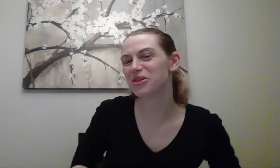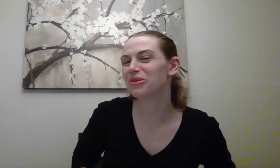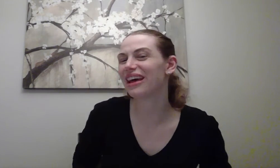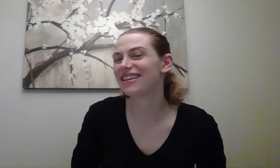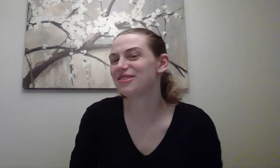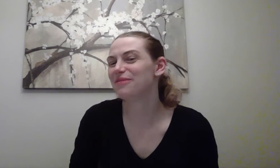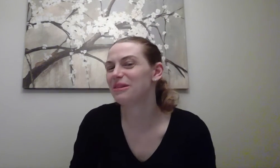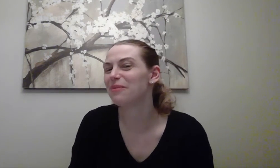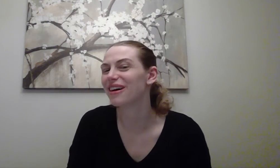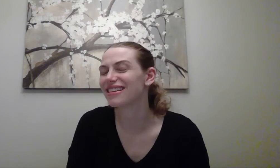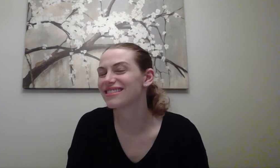Do you like to read books?